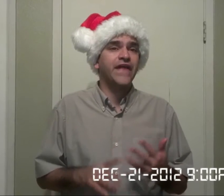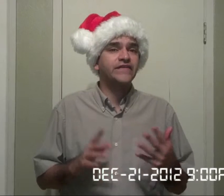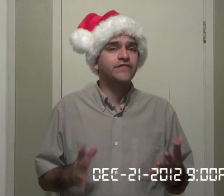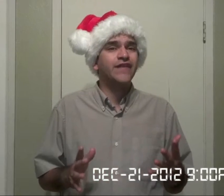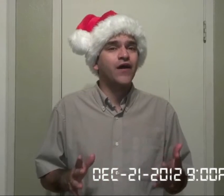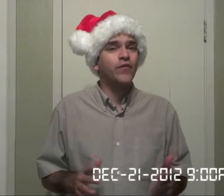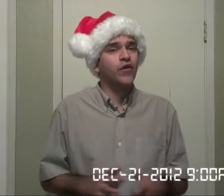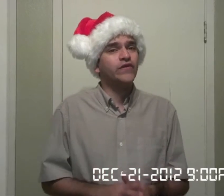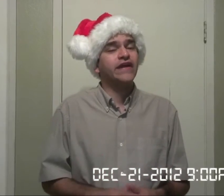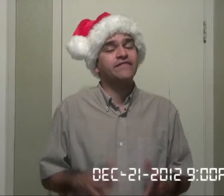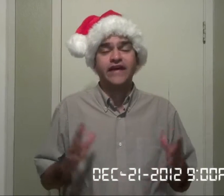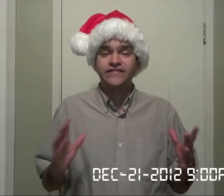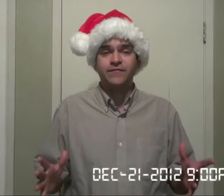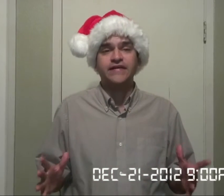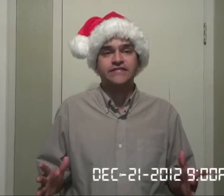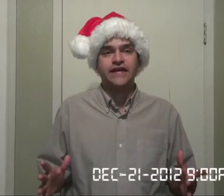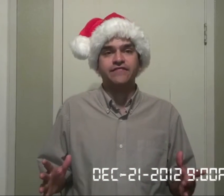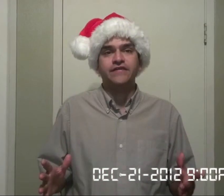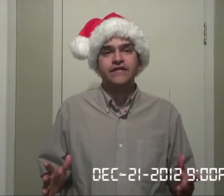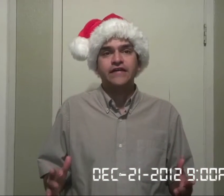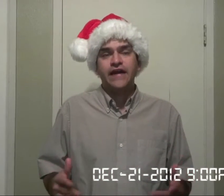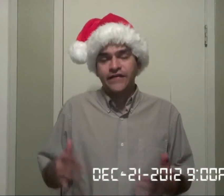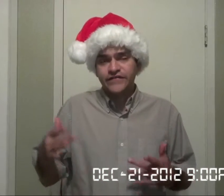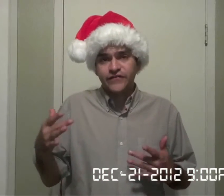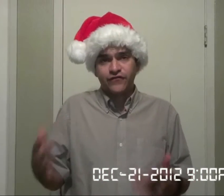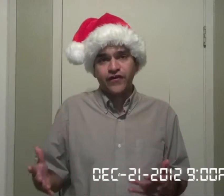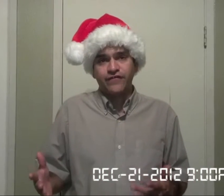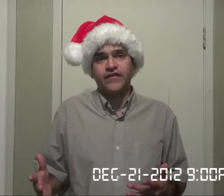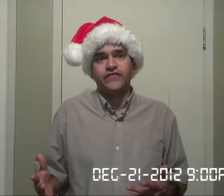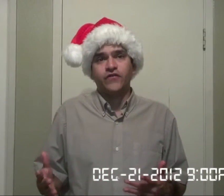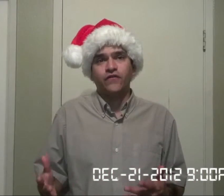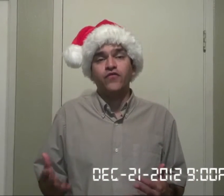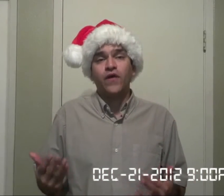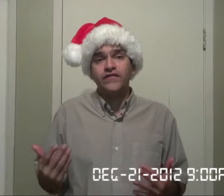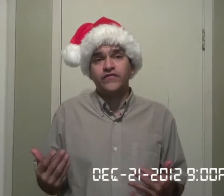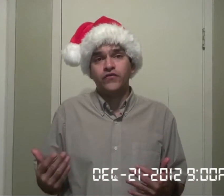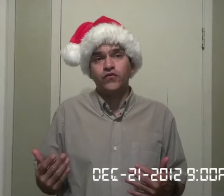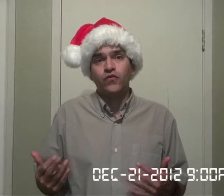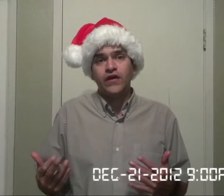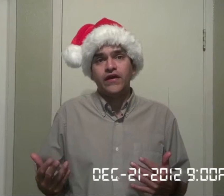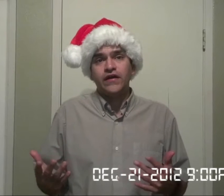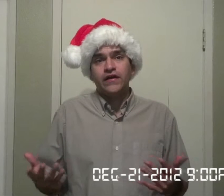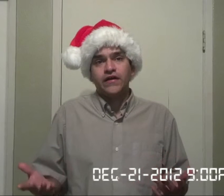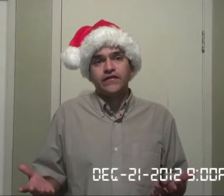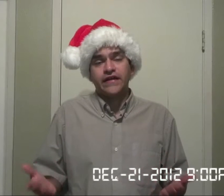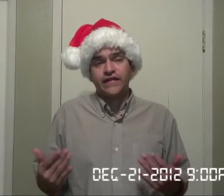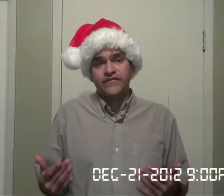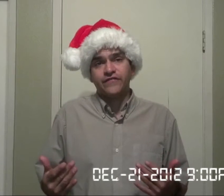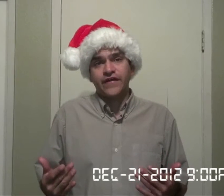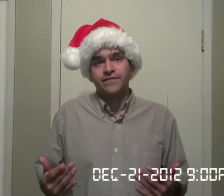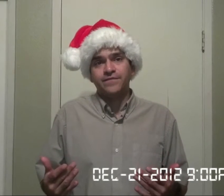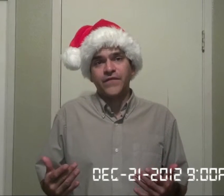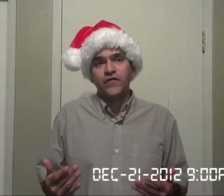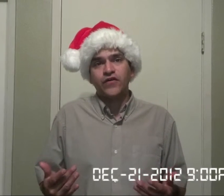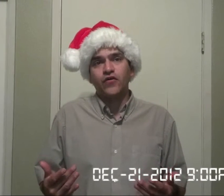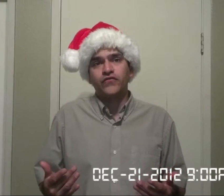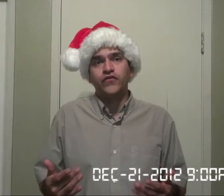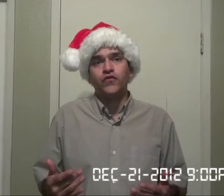As of now, we only have 10 spots left, and this is a free event, so if you want to get on this event, you can go to